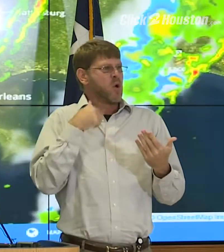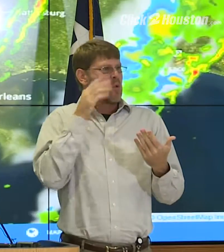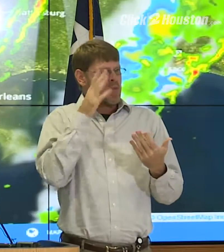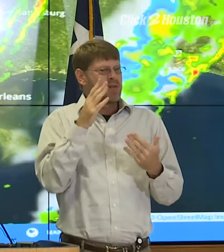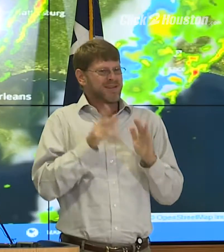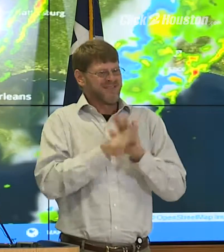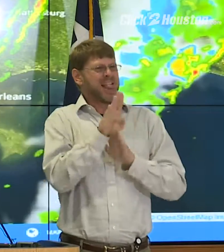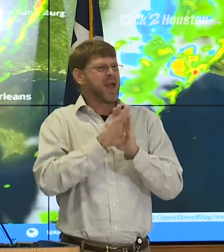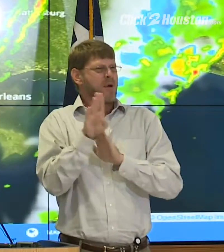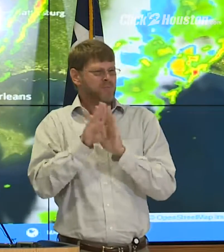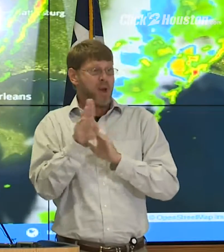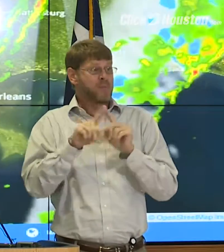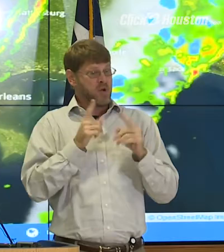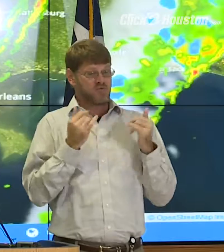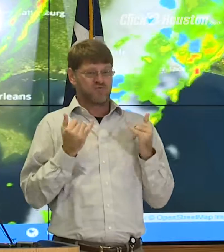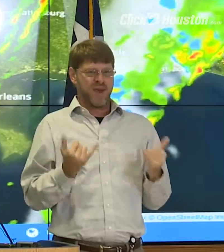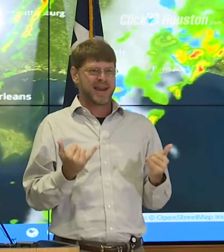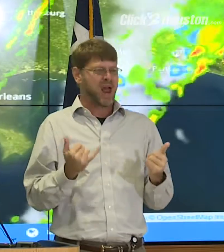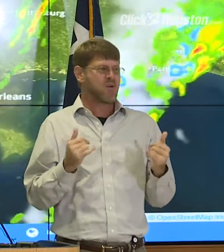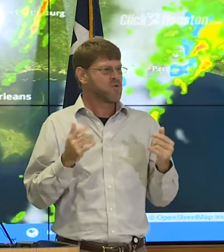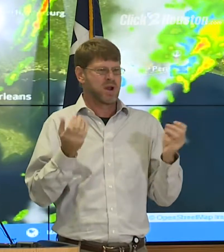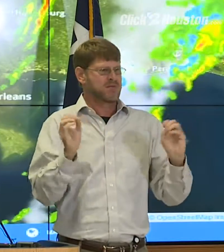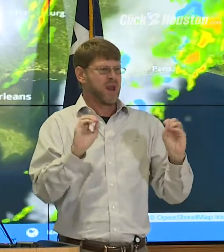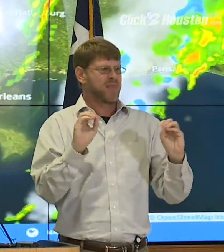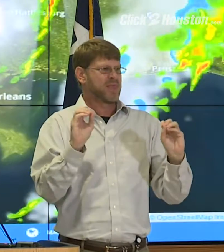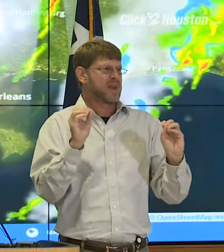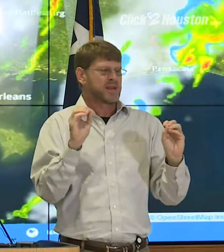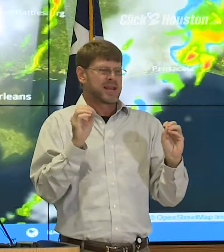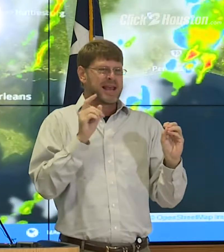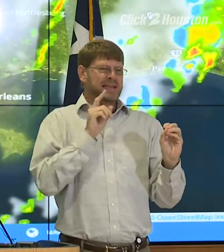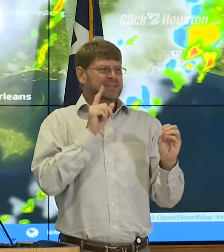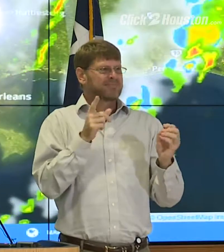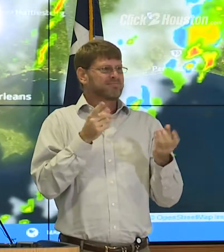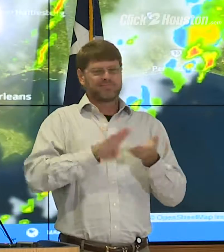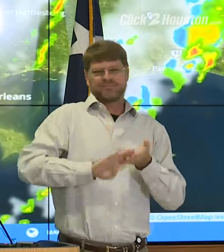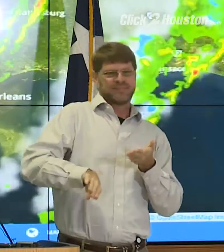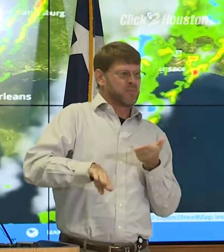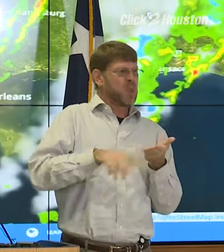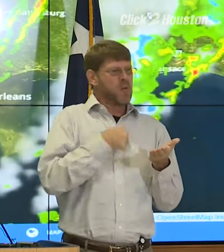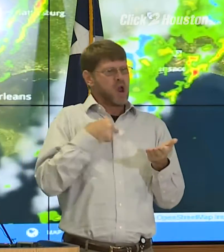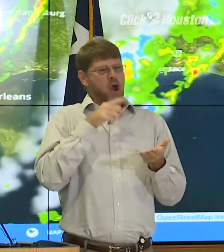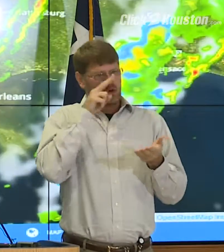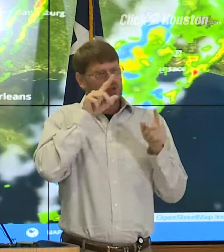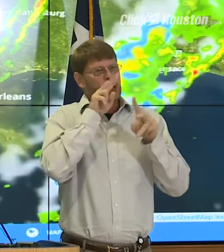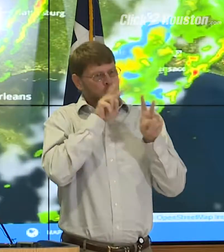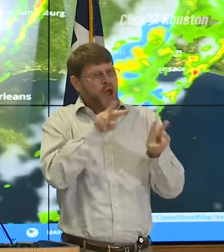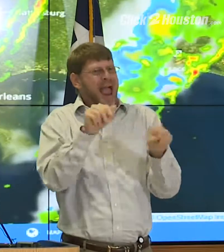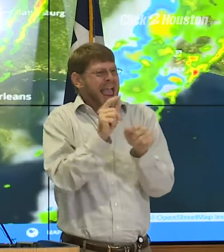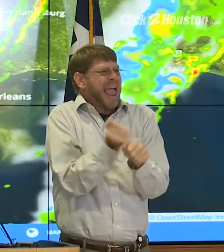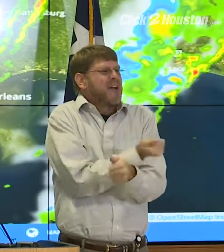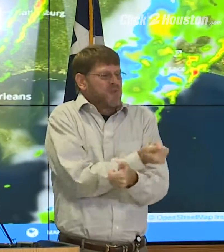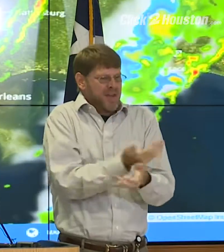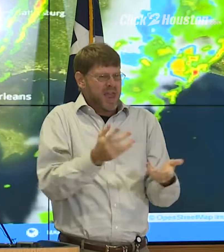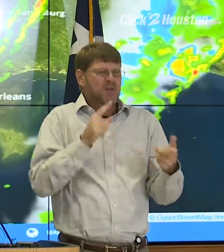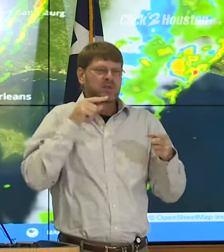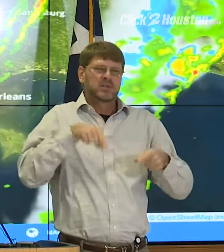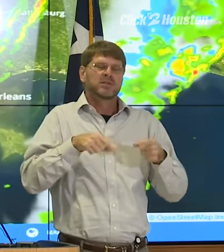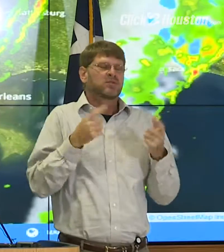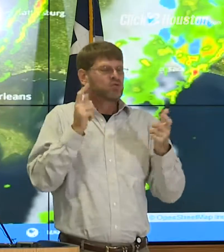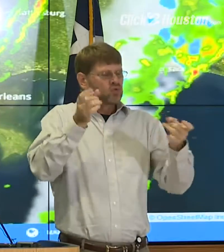developing this. But right now, nothing is off the table. We're looking at all eventualities. This is a tremendous